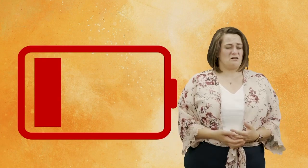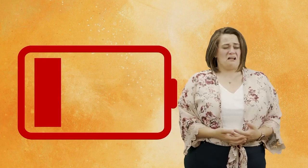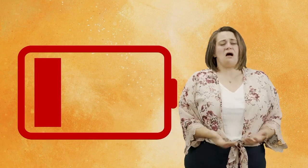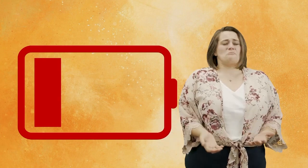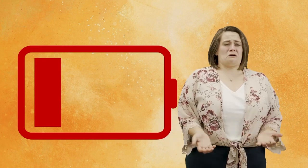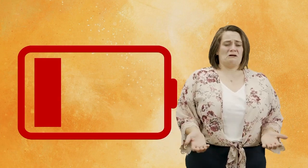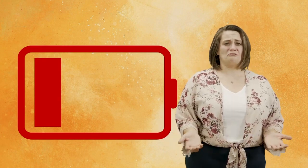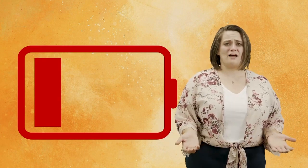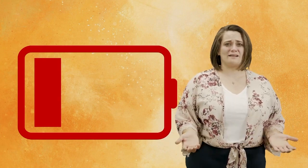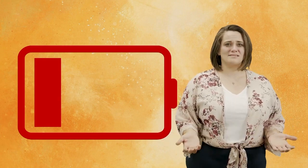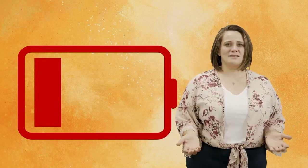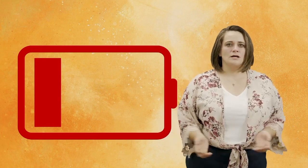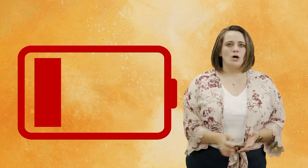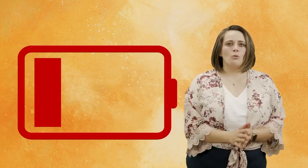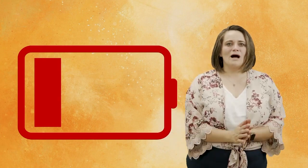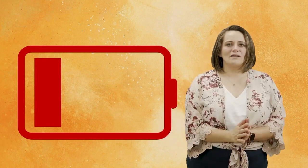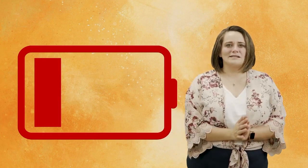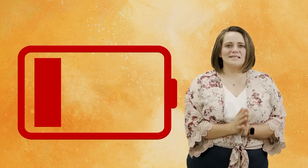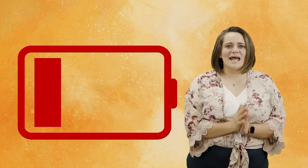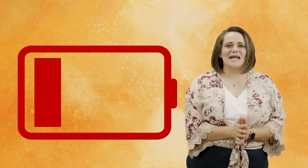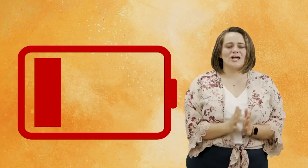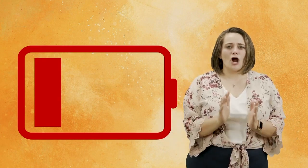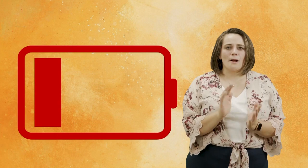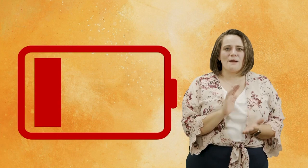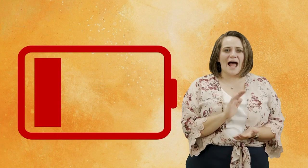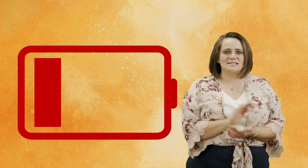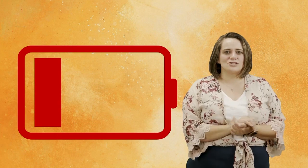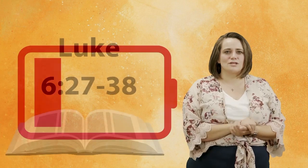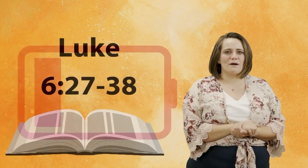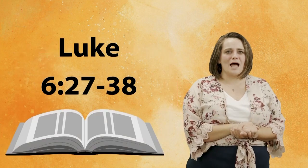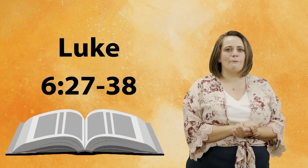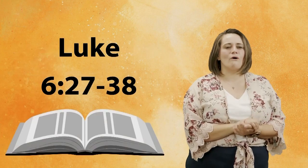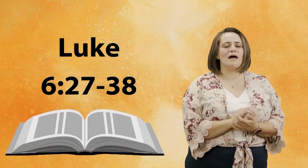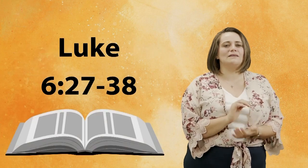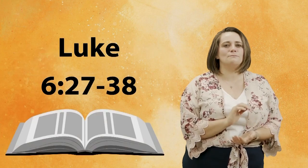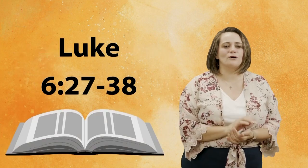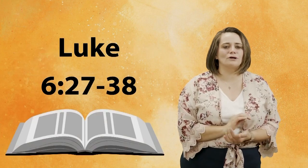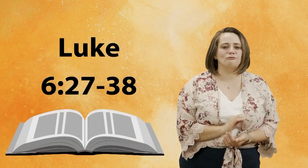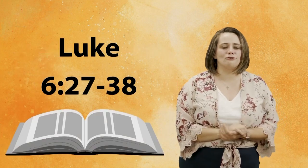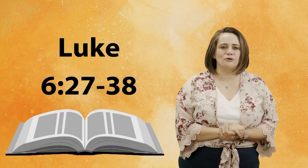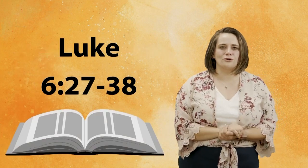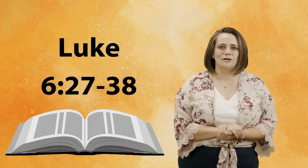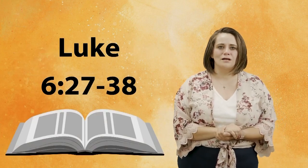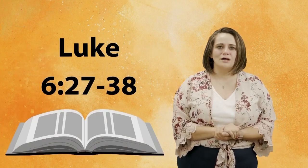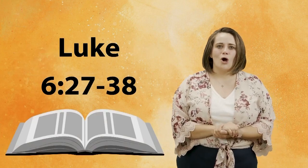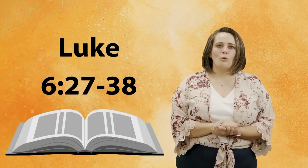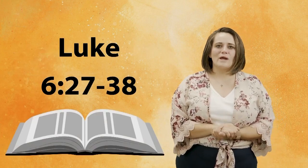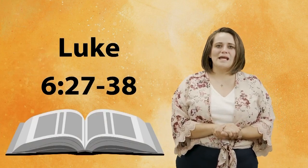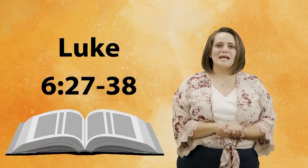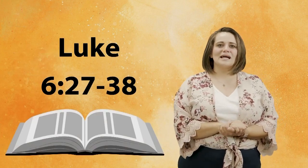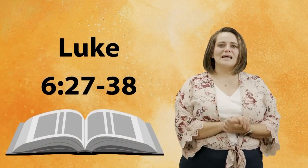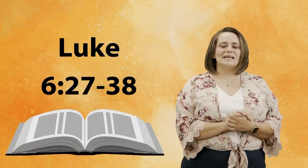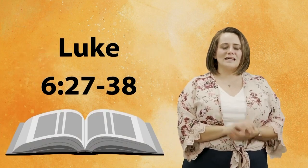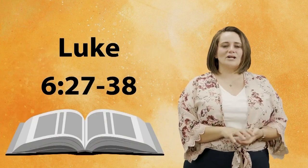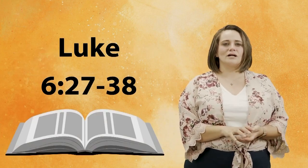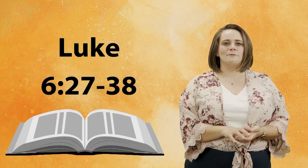we're not perfect well today in our passage of the bible in the book of luke we hear